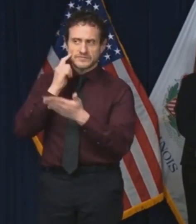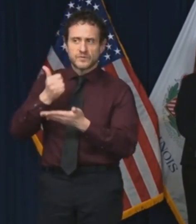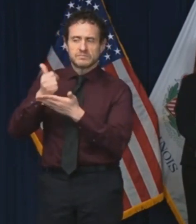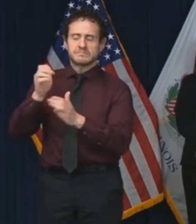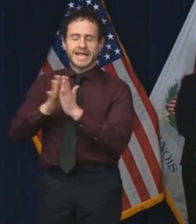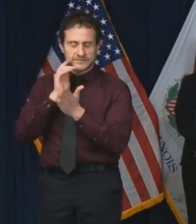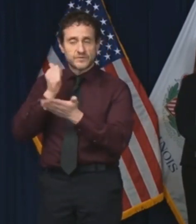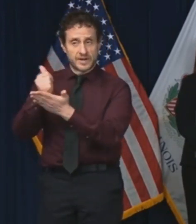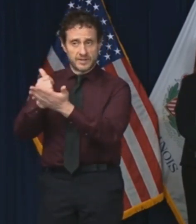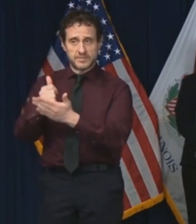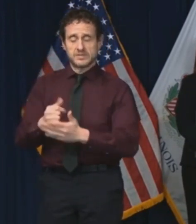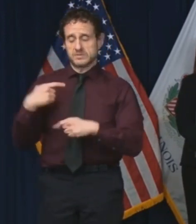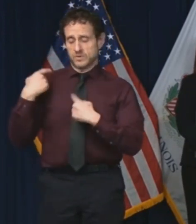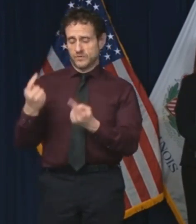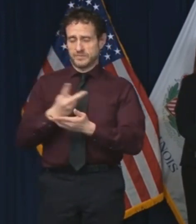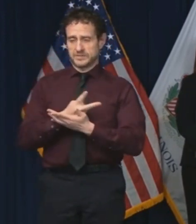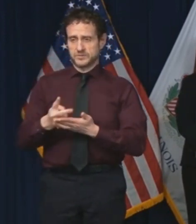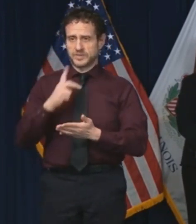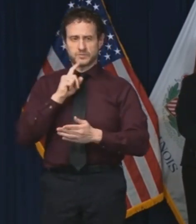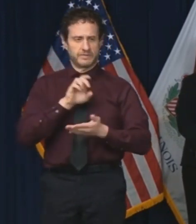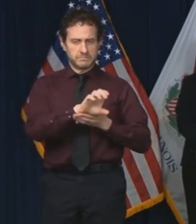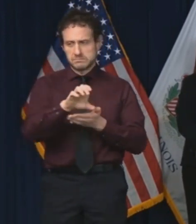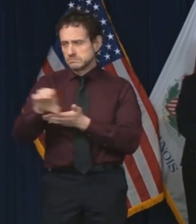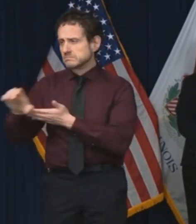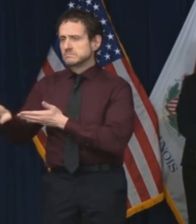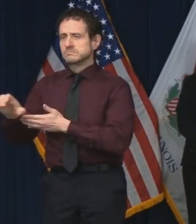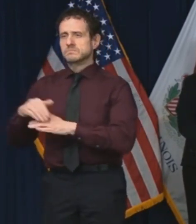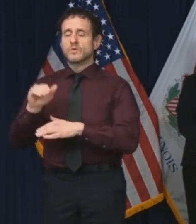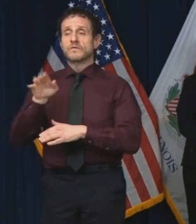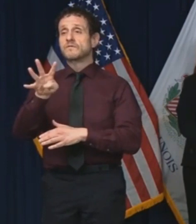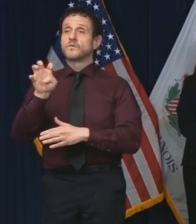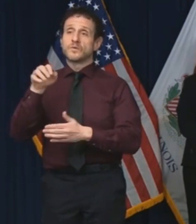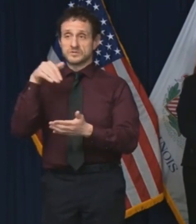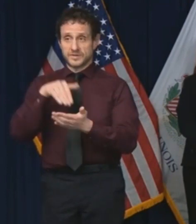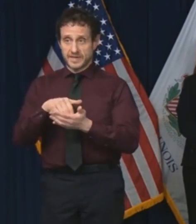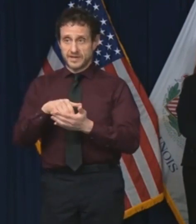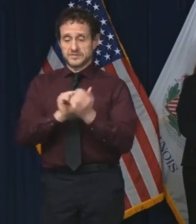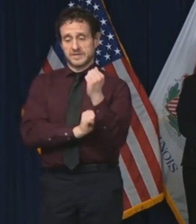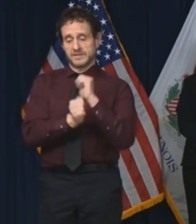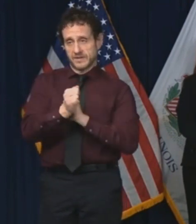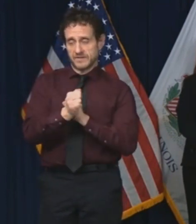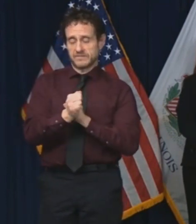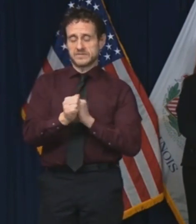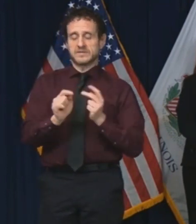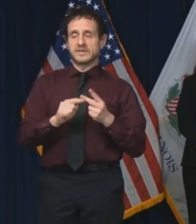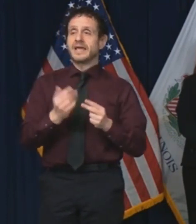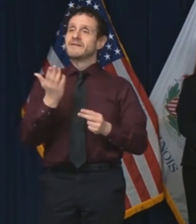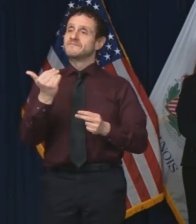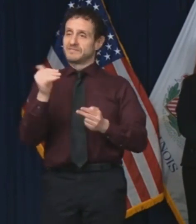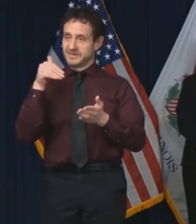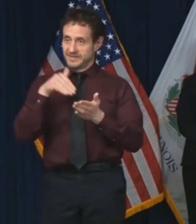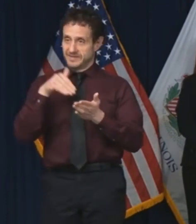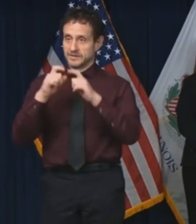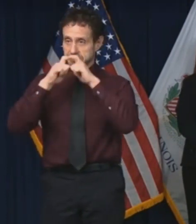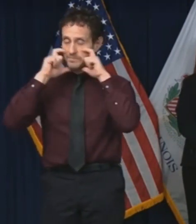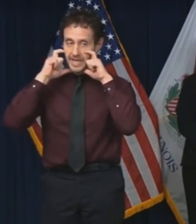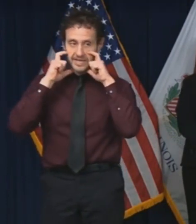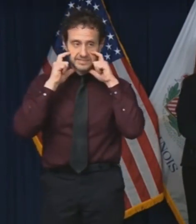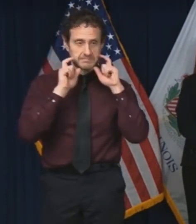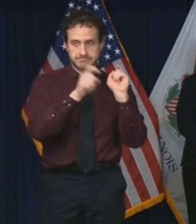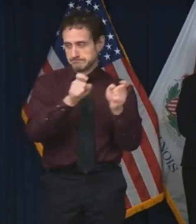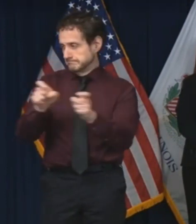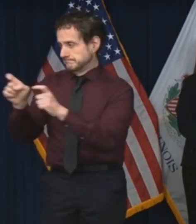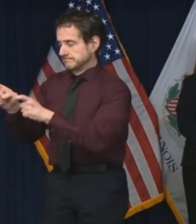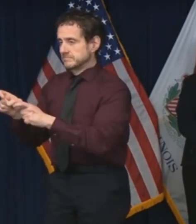two weeks, DCFS has distributed more than 400,000 protective gloves and 15,000 masks and